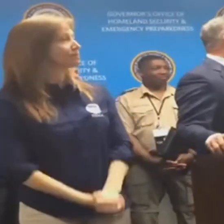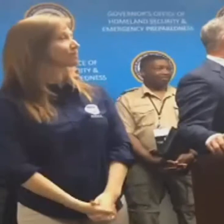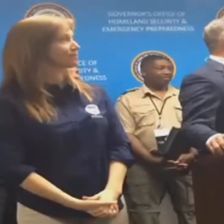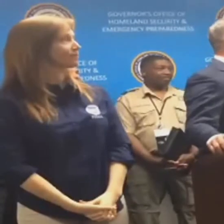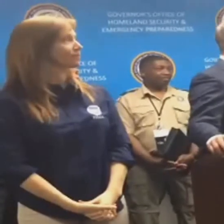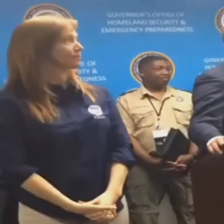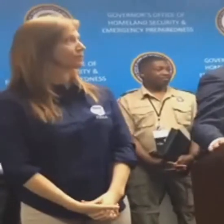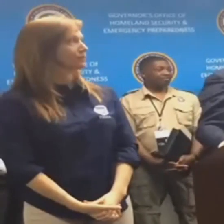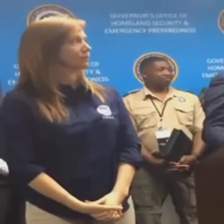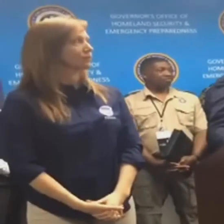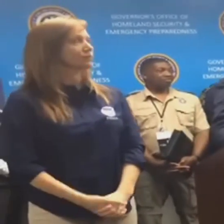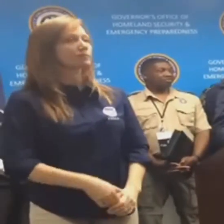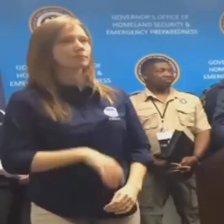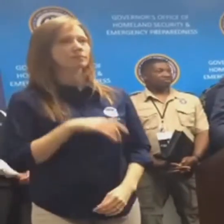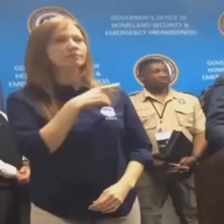I you have them?